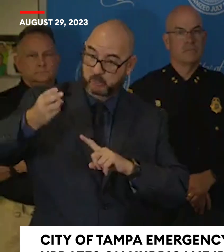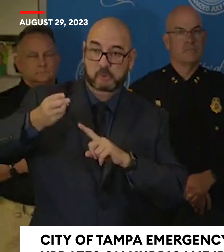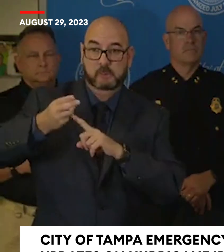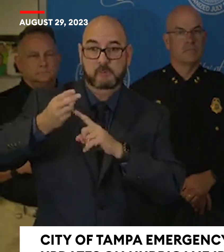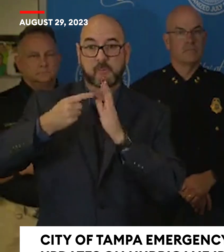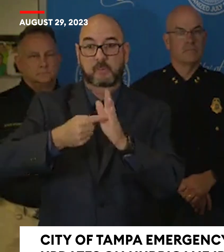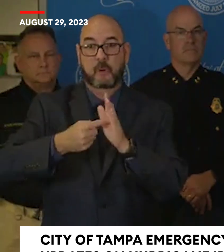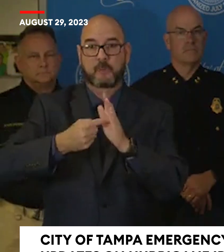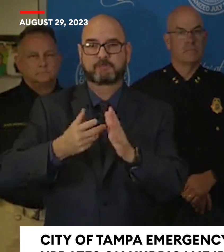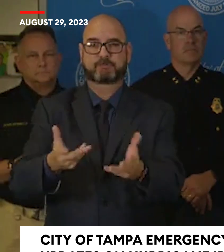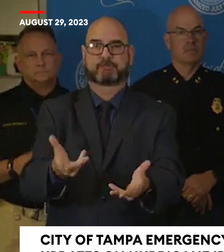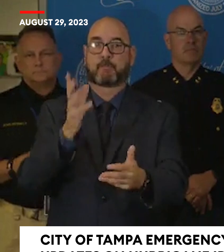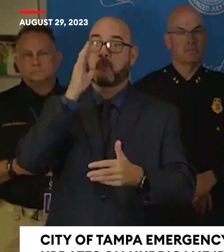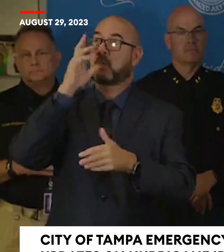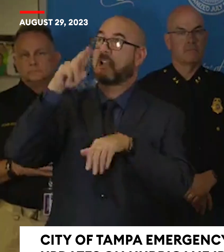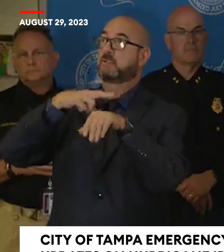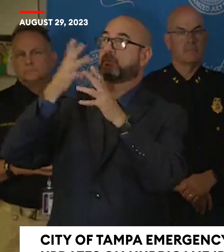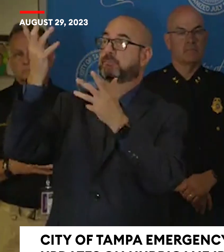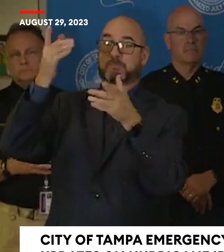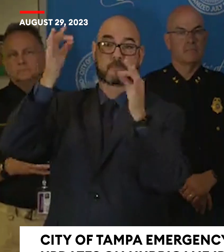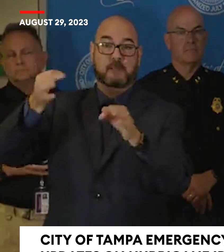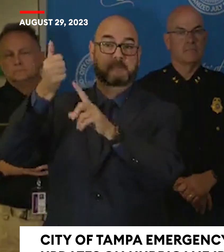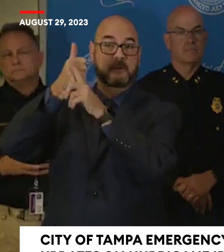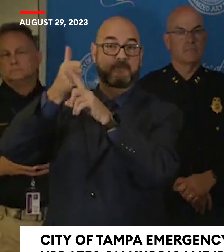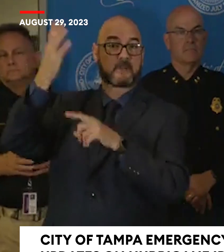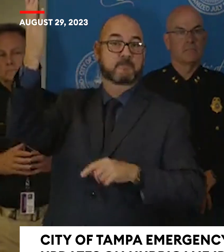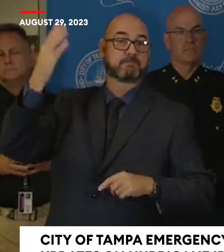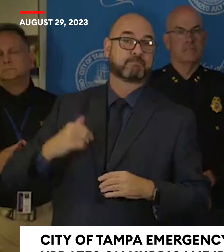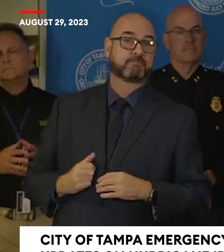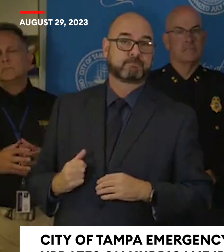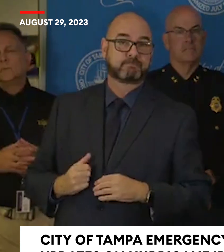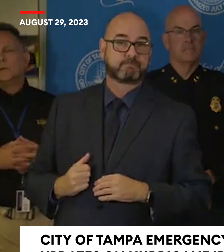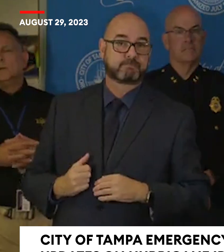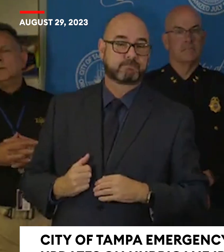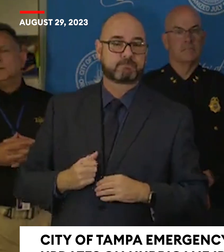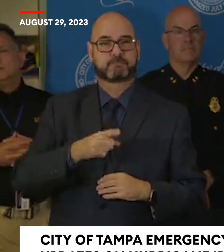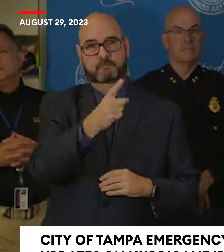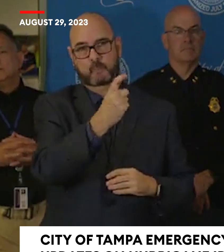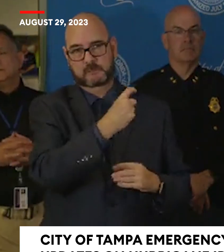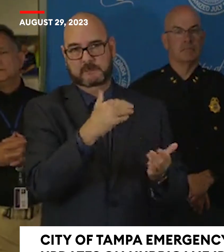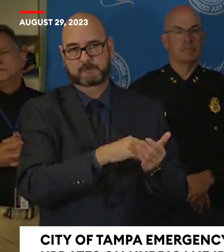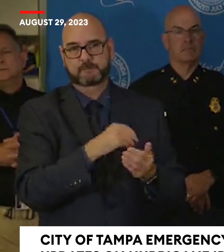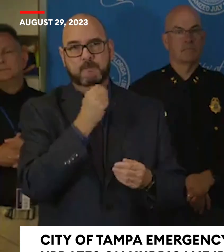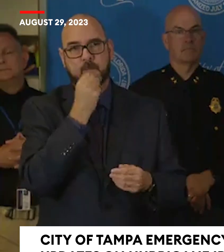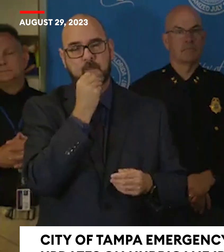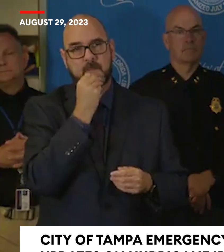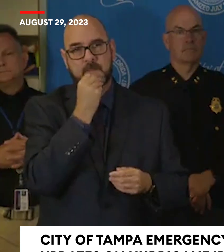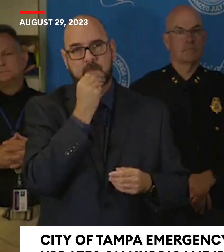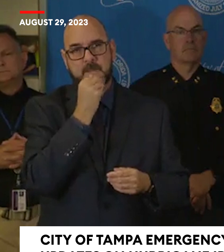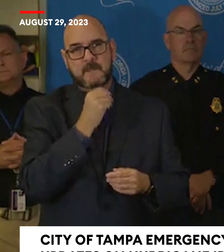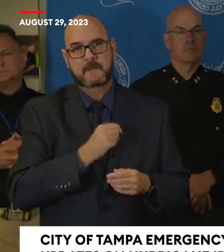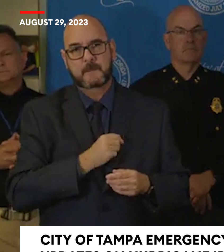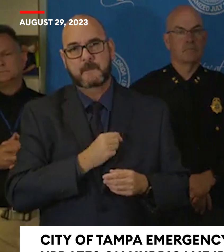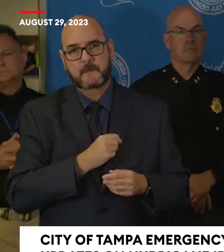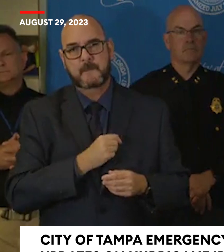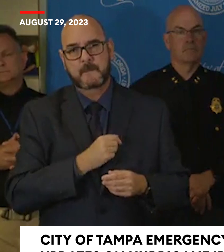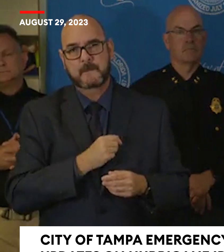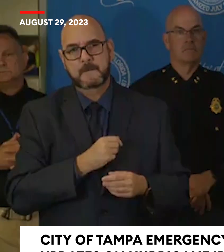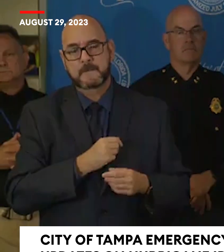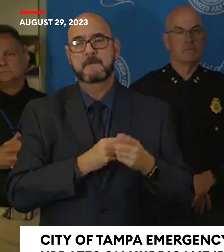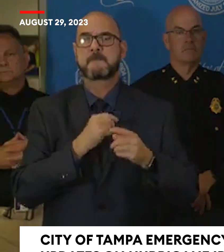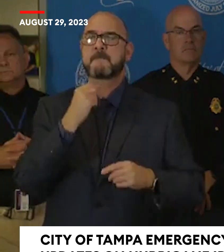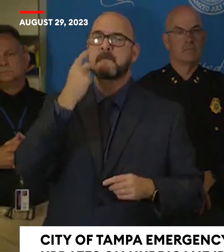going to go. And I've been through some stores and I've seen people with eight, ten cases of water for one person.